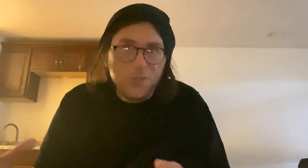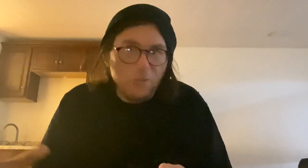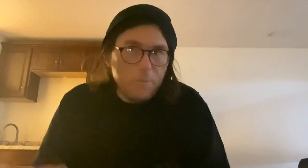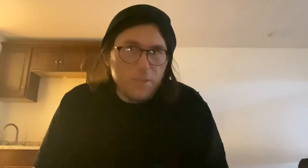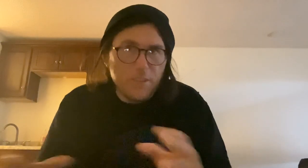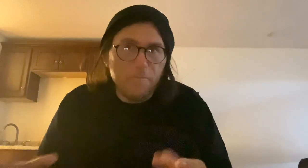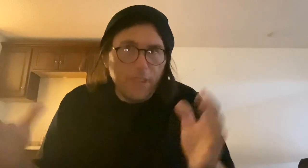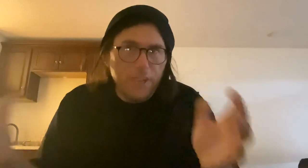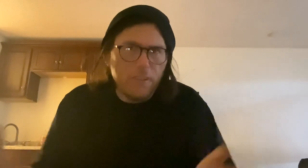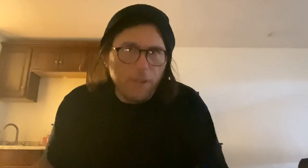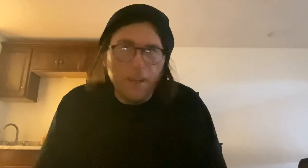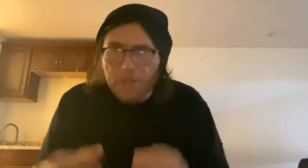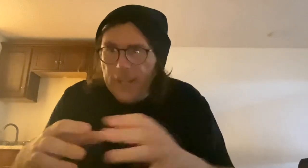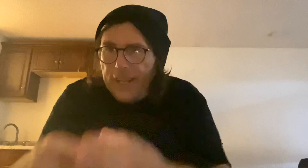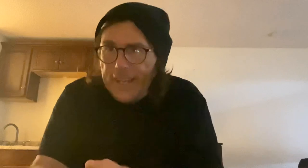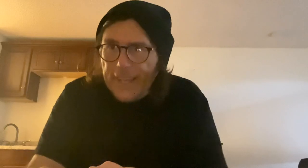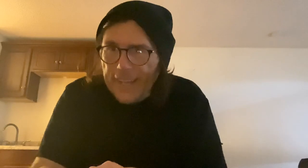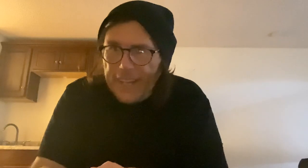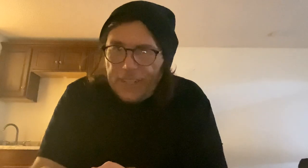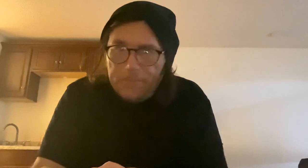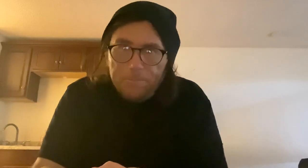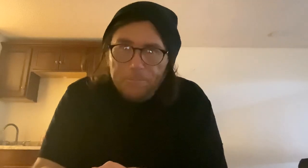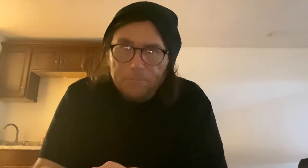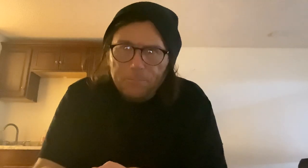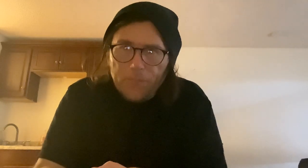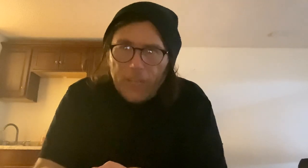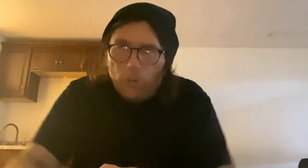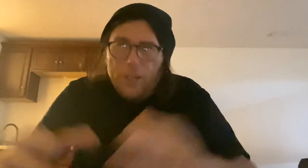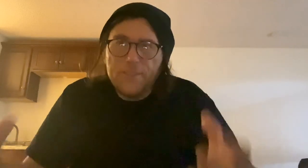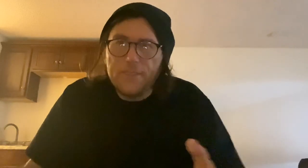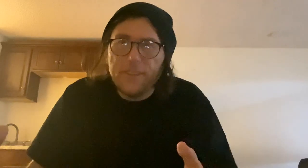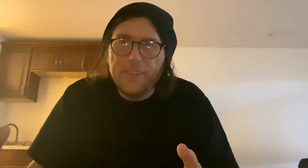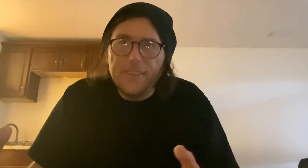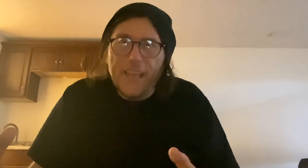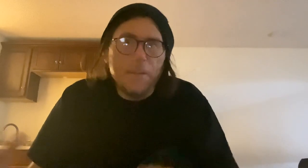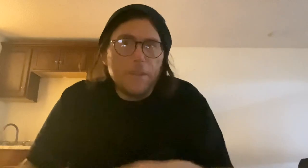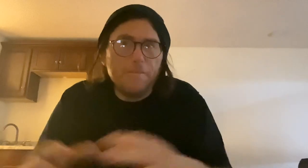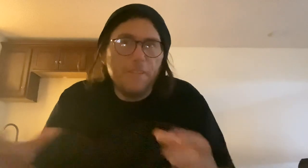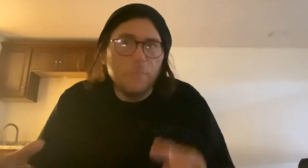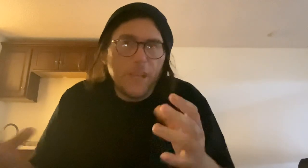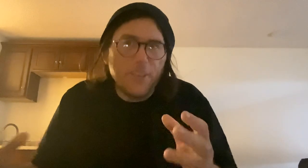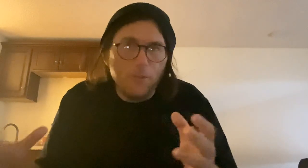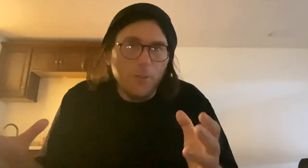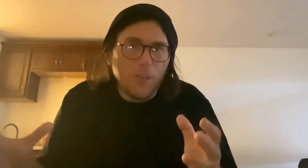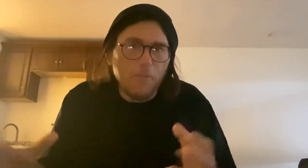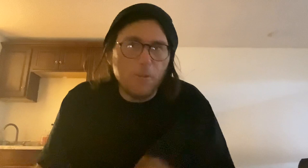script and stuff that you have, and it creates the animated film that you're looking for.